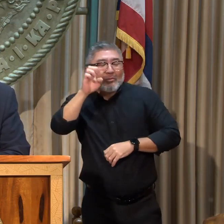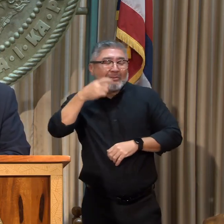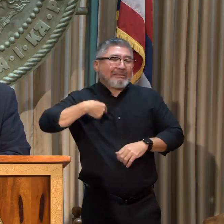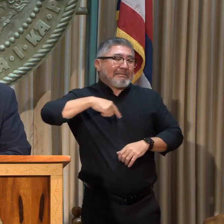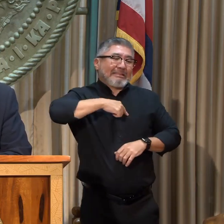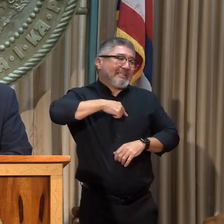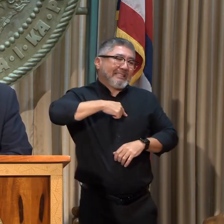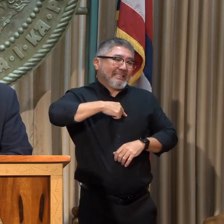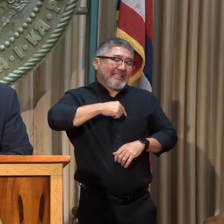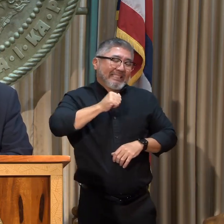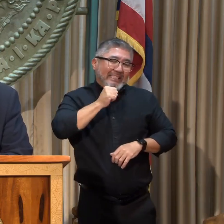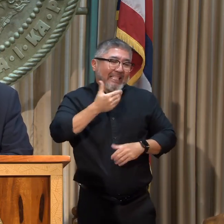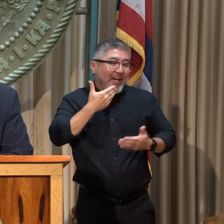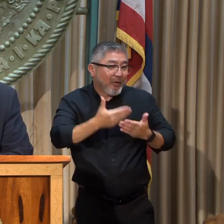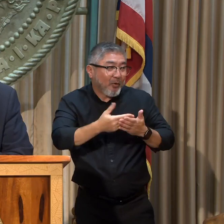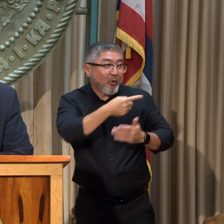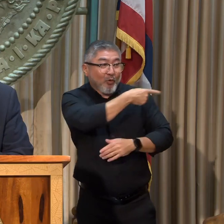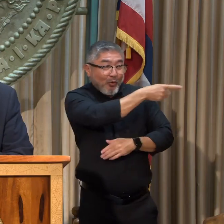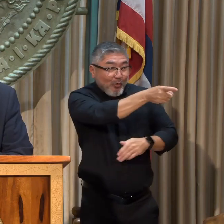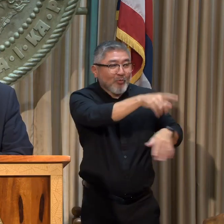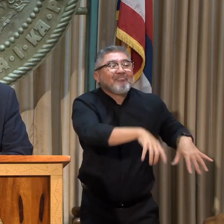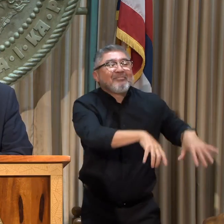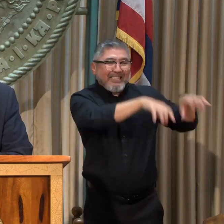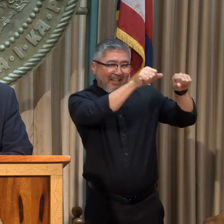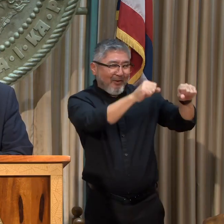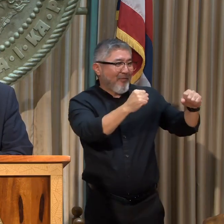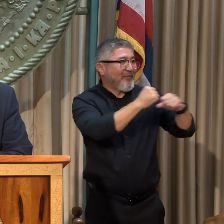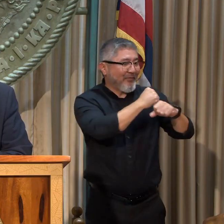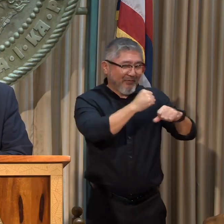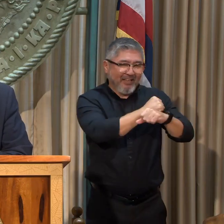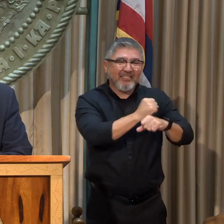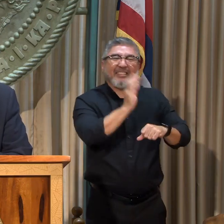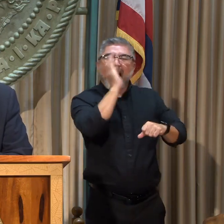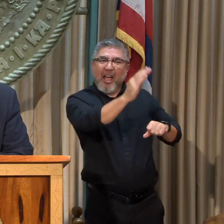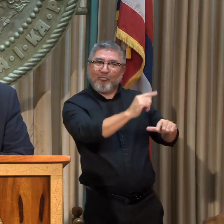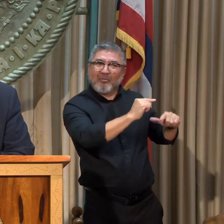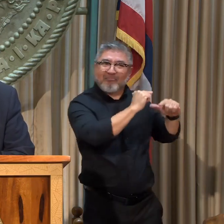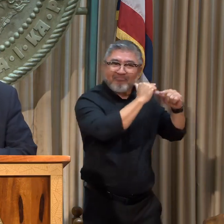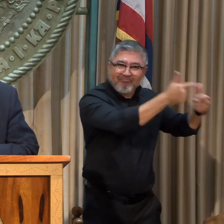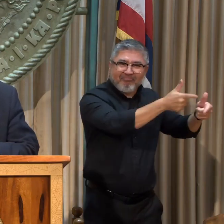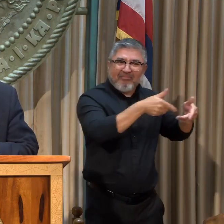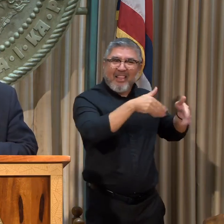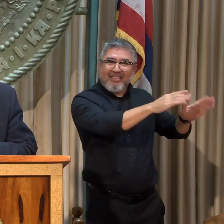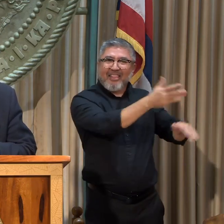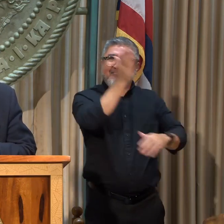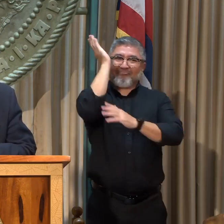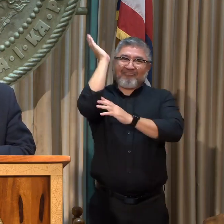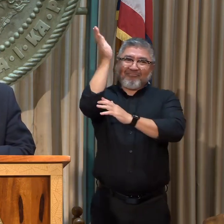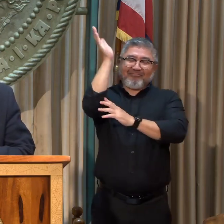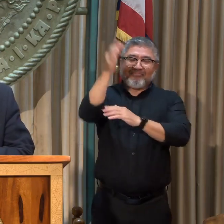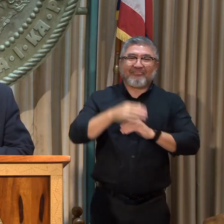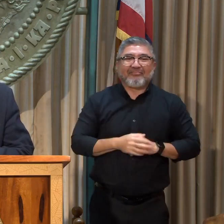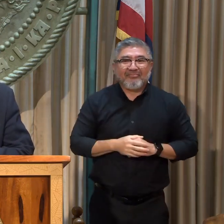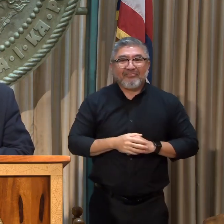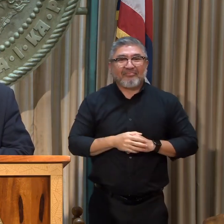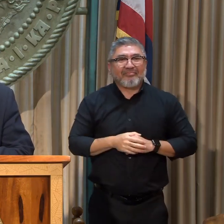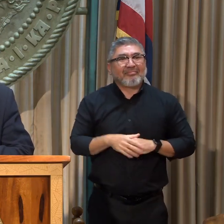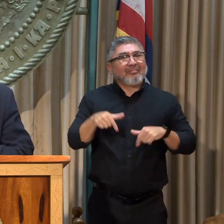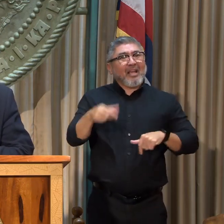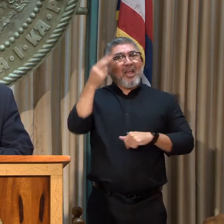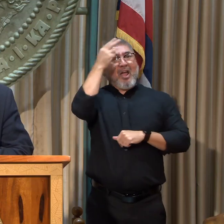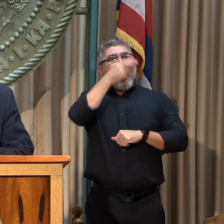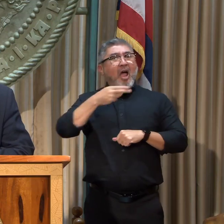and that was what this lawsuit was about, although I will let them speak for themselves more eloquently. We are the most isolated landmass